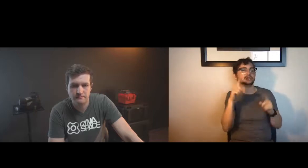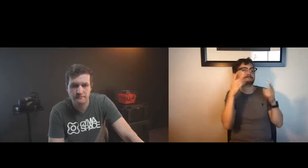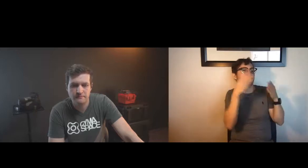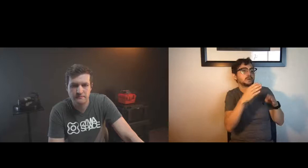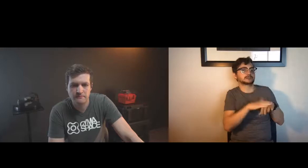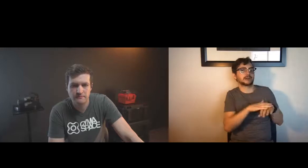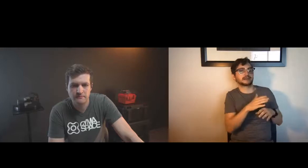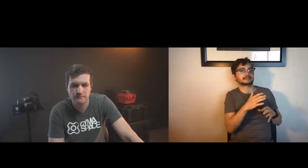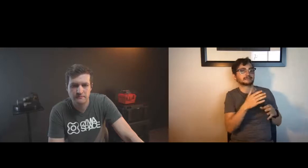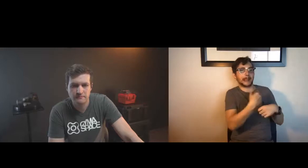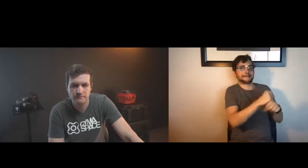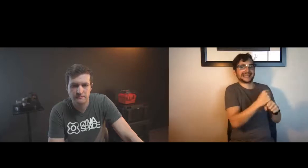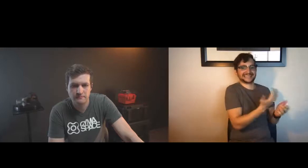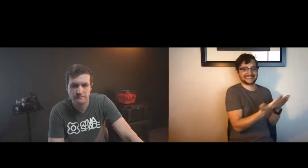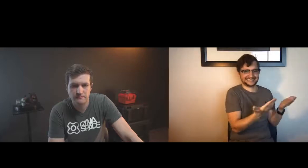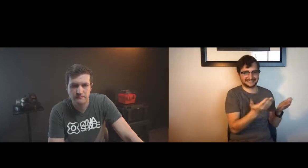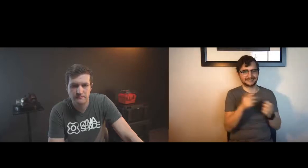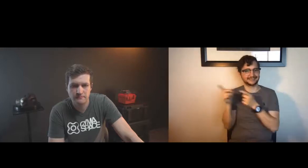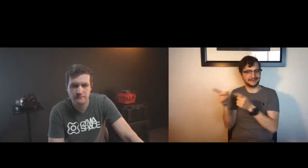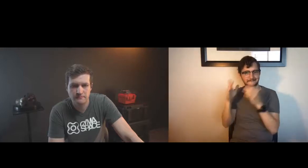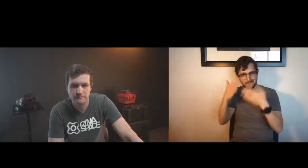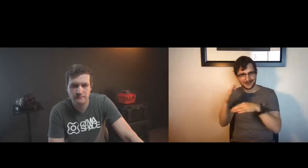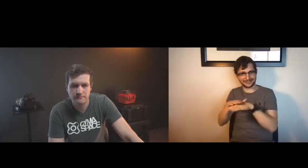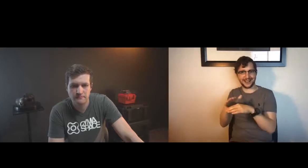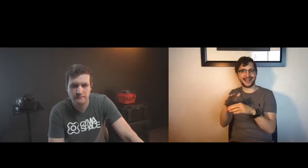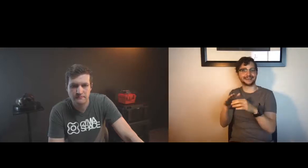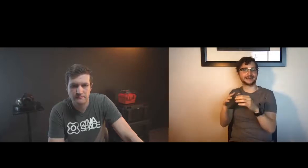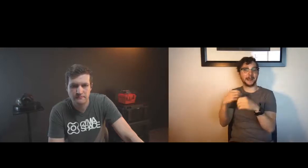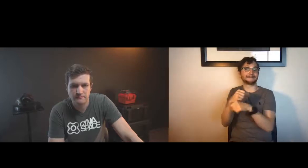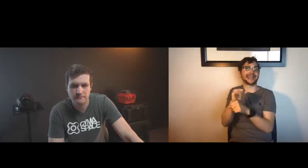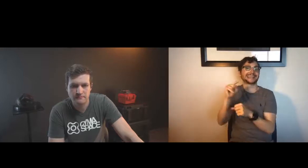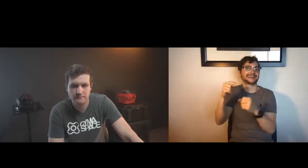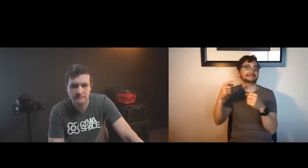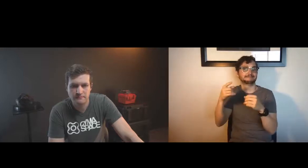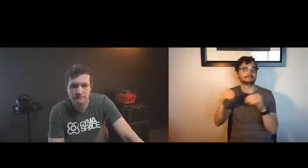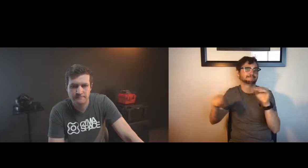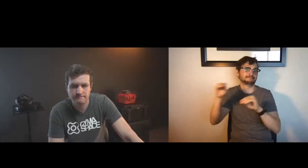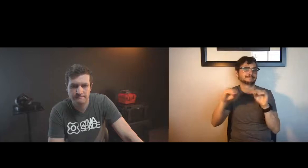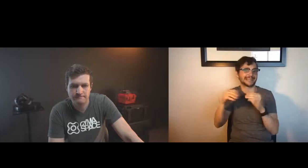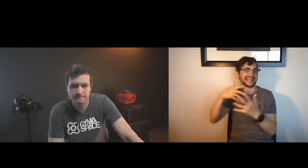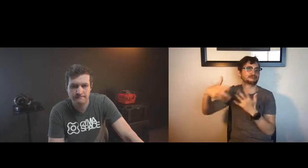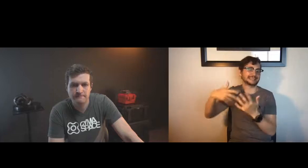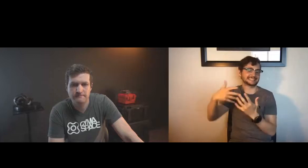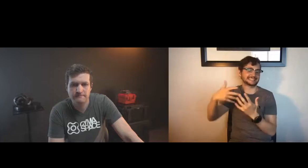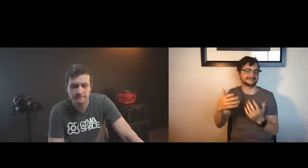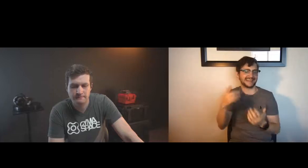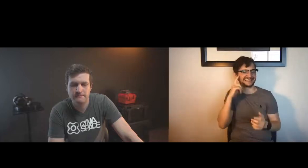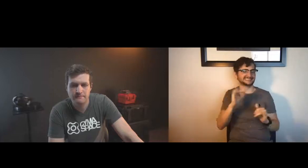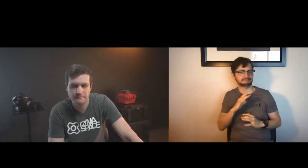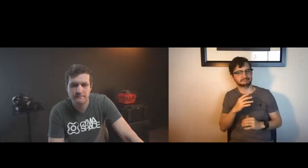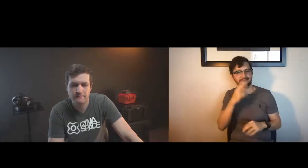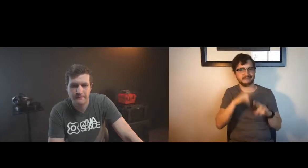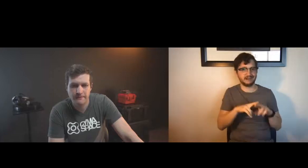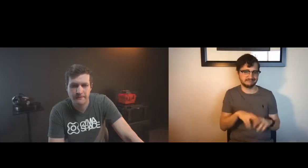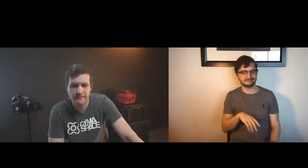i found that process to be really fun because i again i just had to focus on making things but someone else in the process